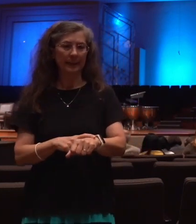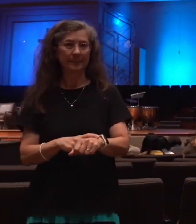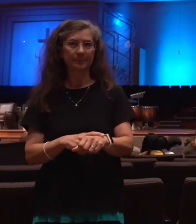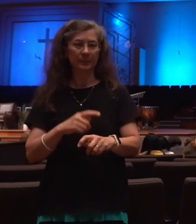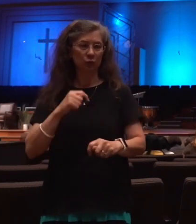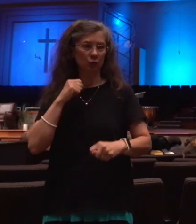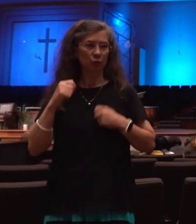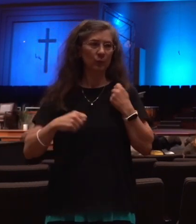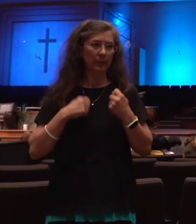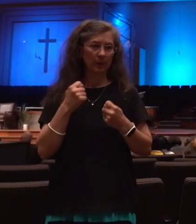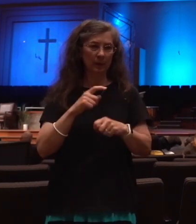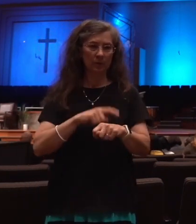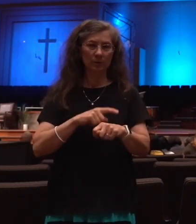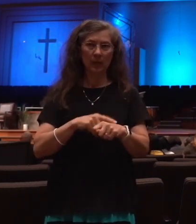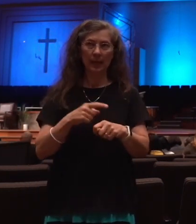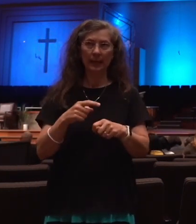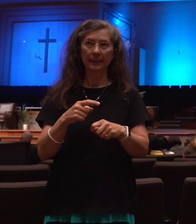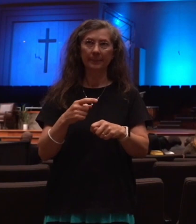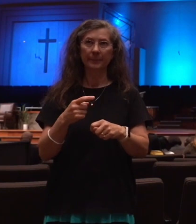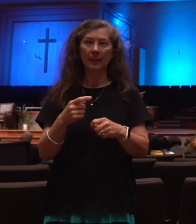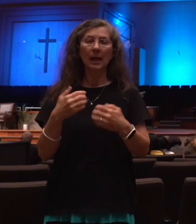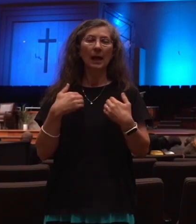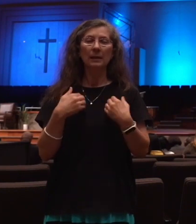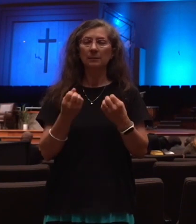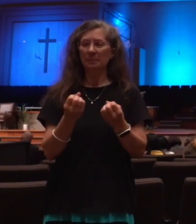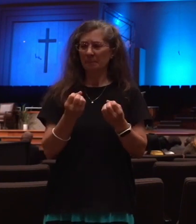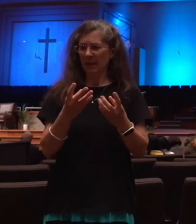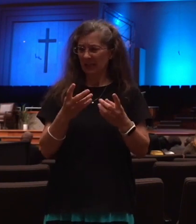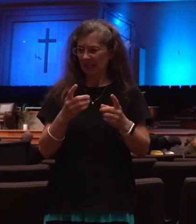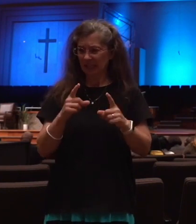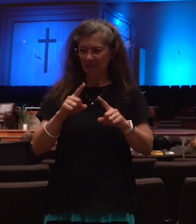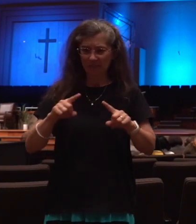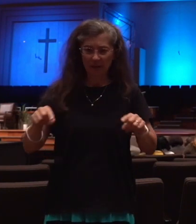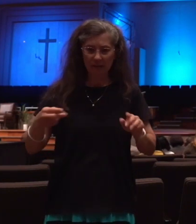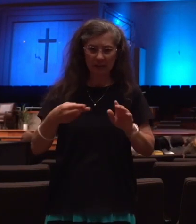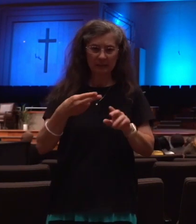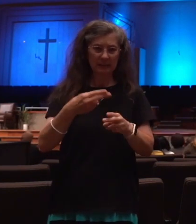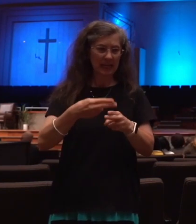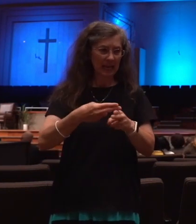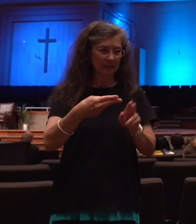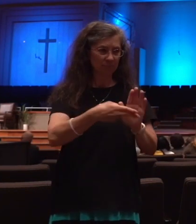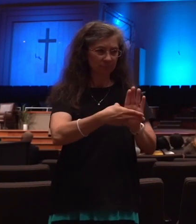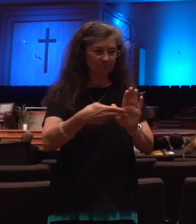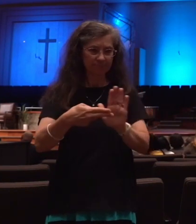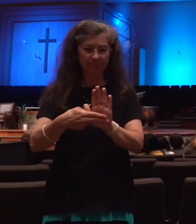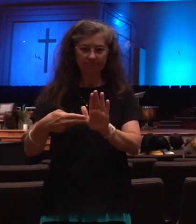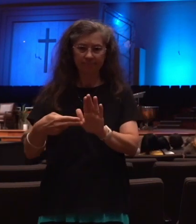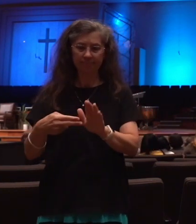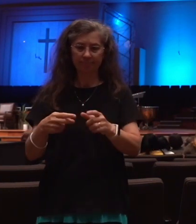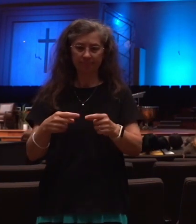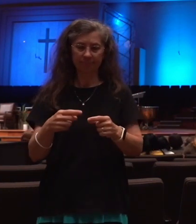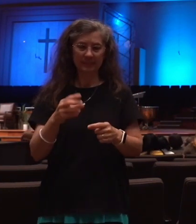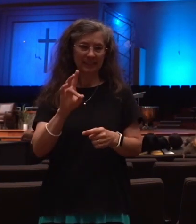several names that are describing this period of seven years.